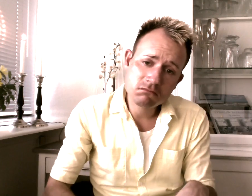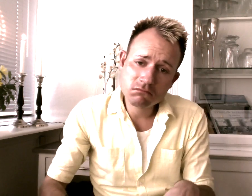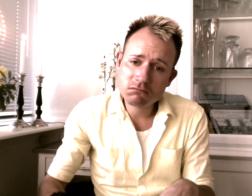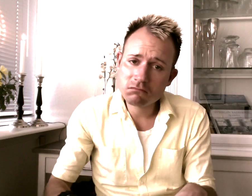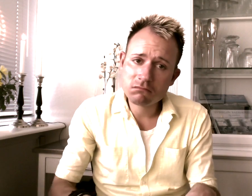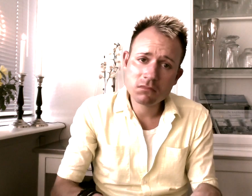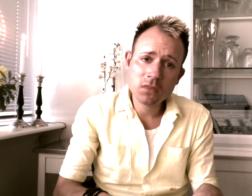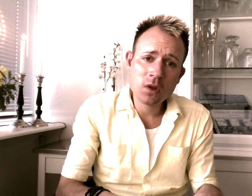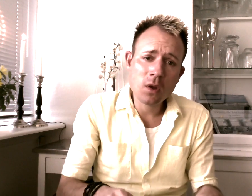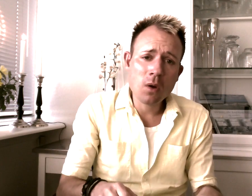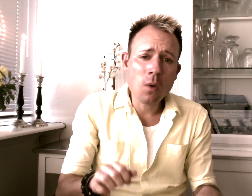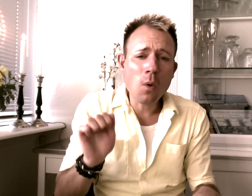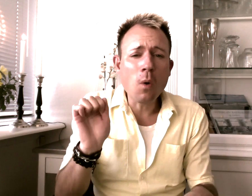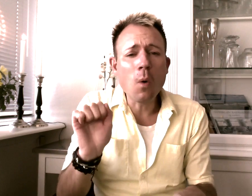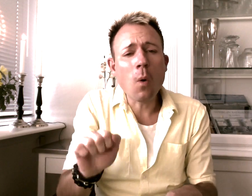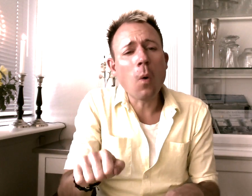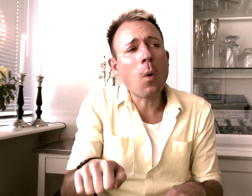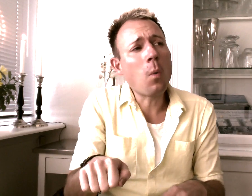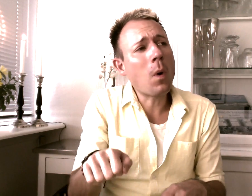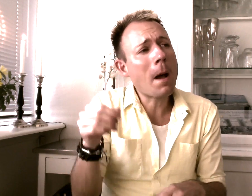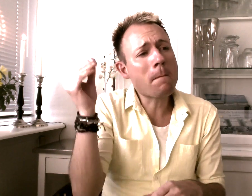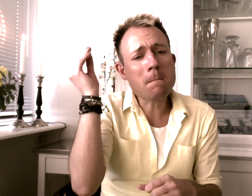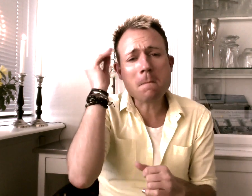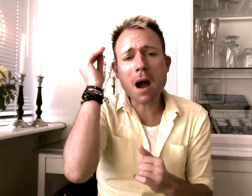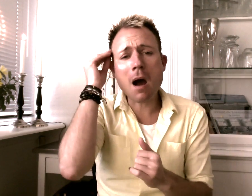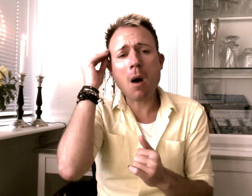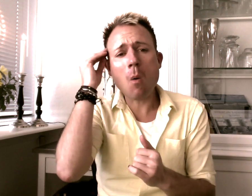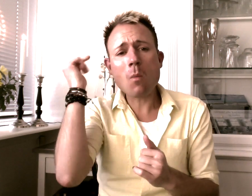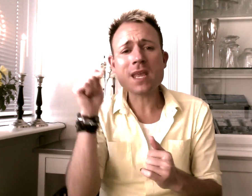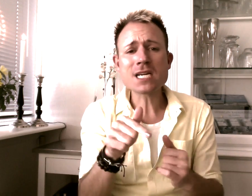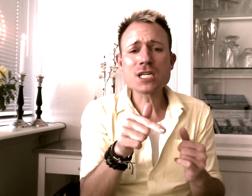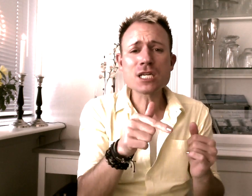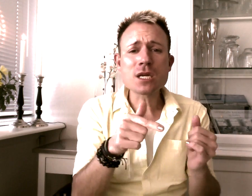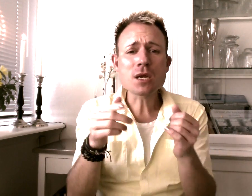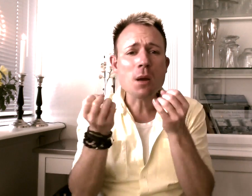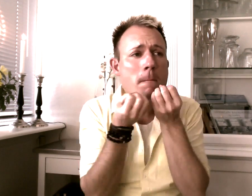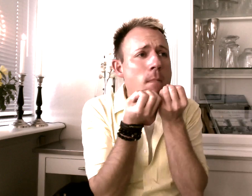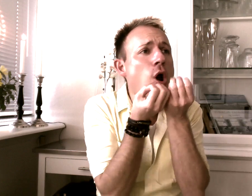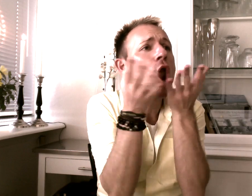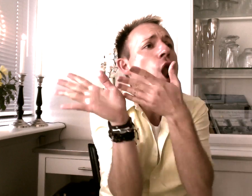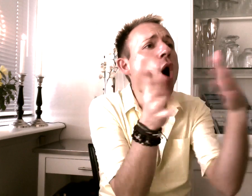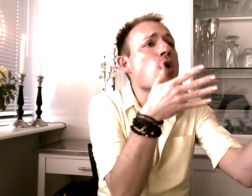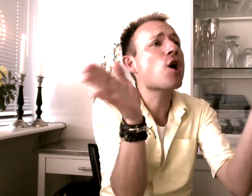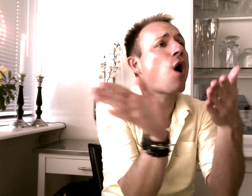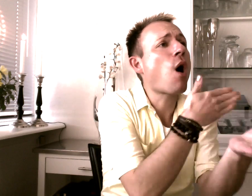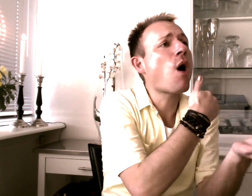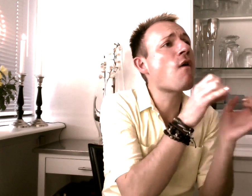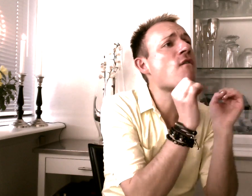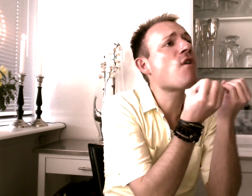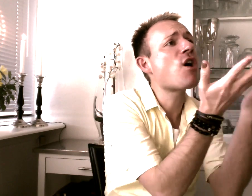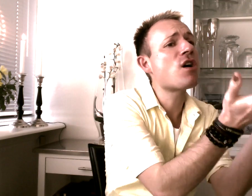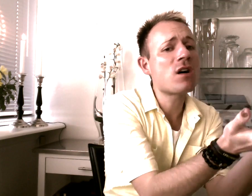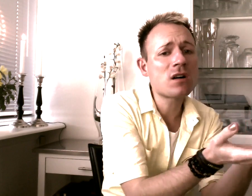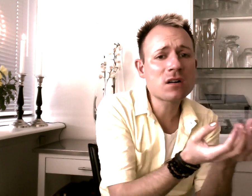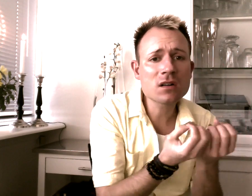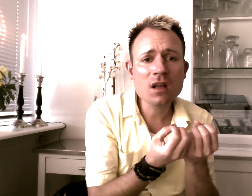We will remember When this is blown over And